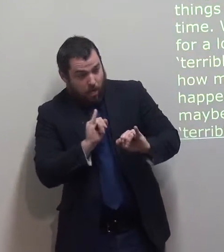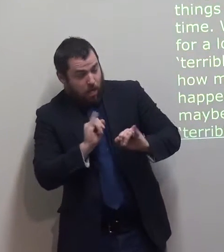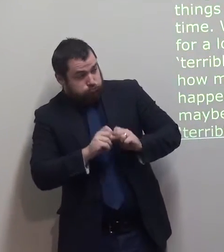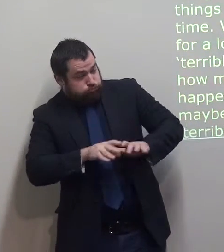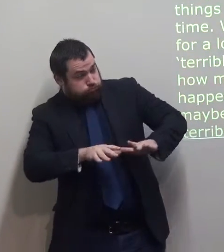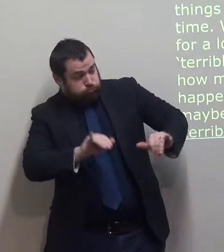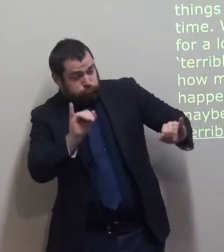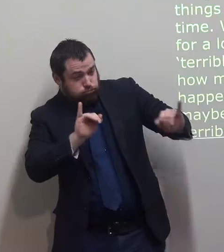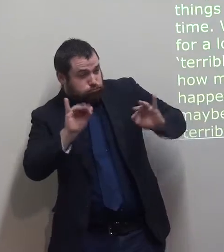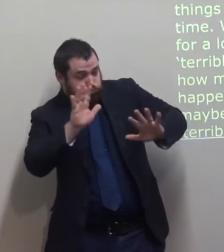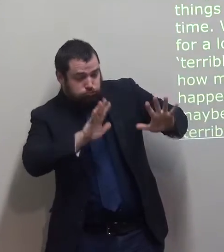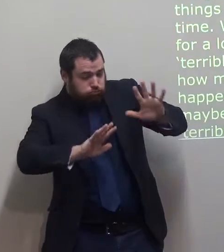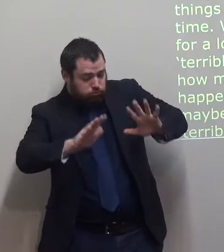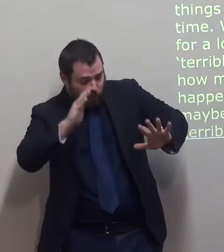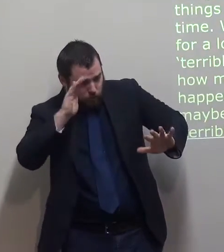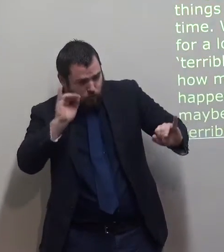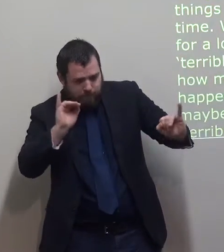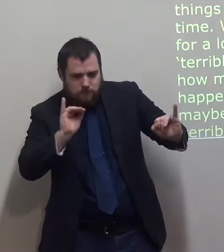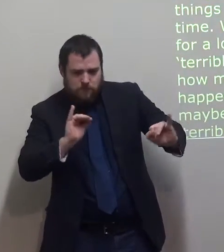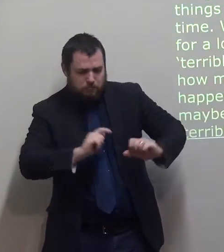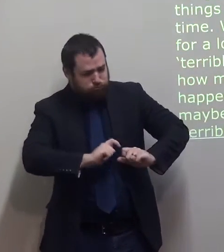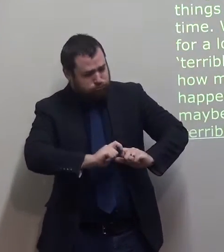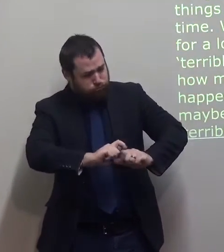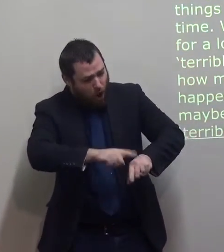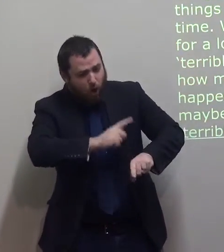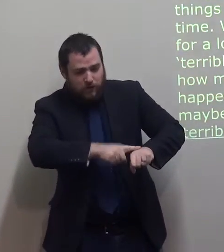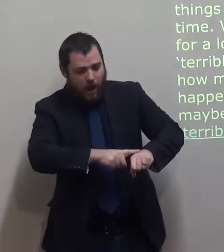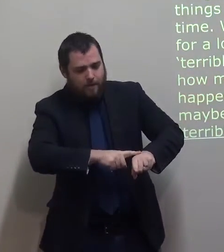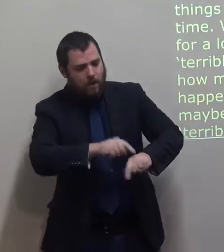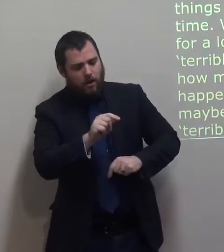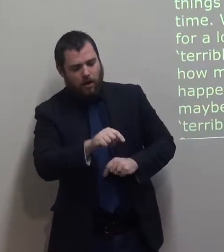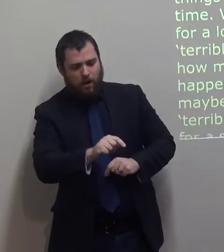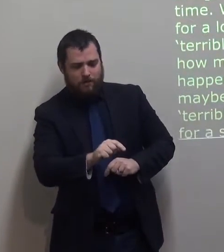When bad things continue for a long time, this is called a terrible time.